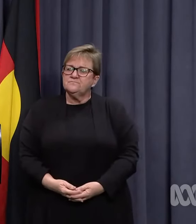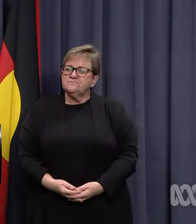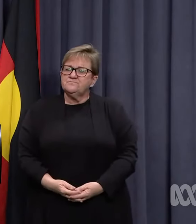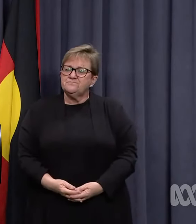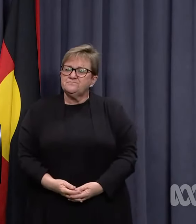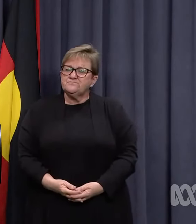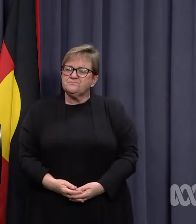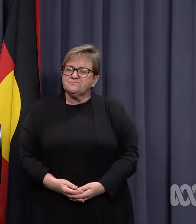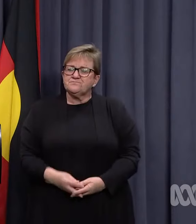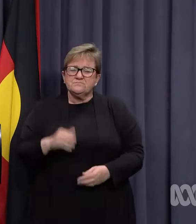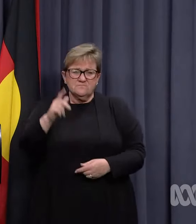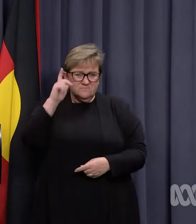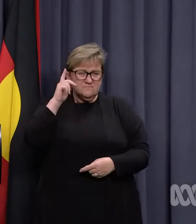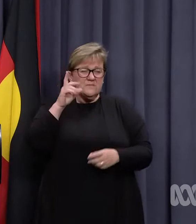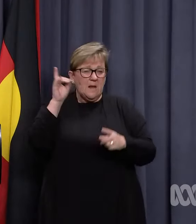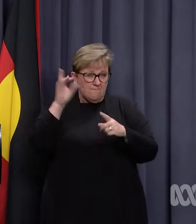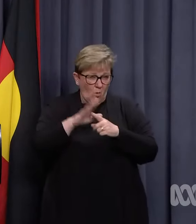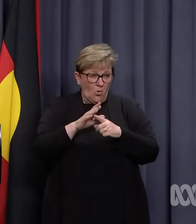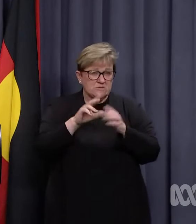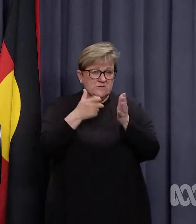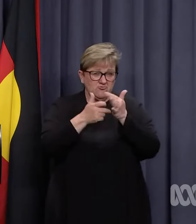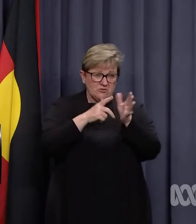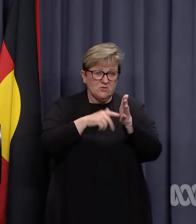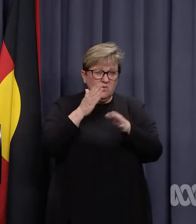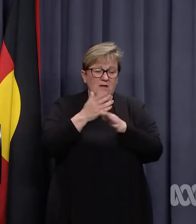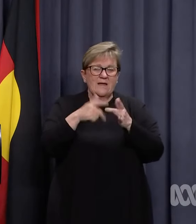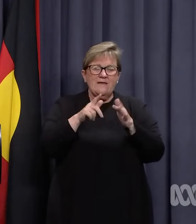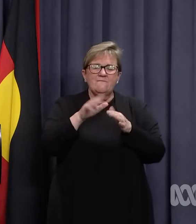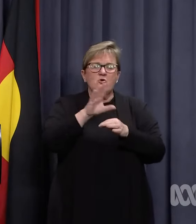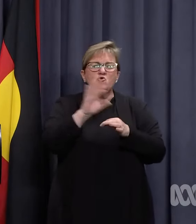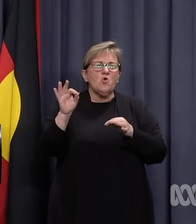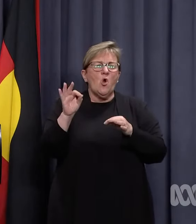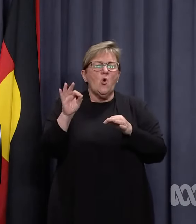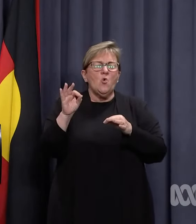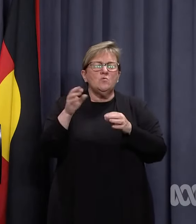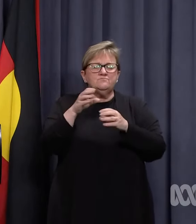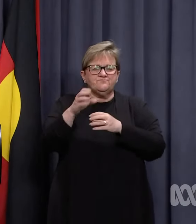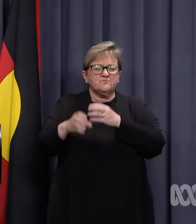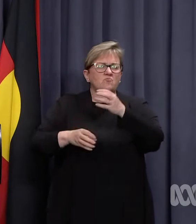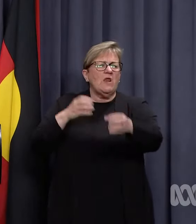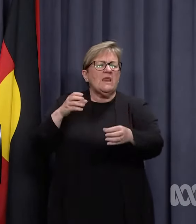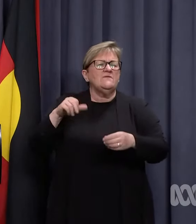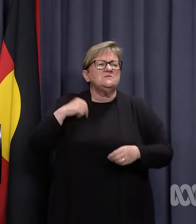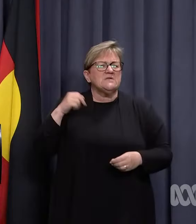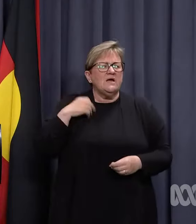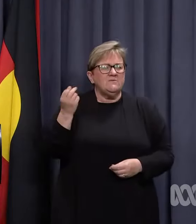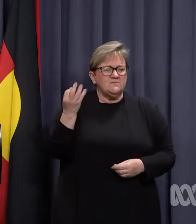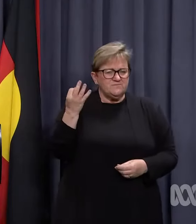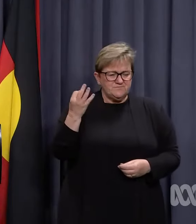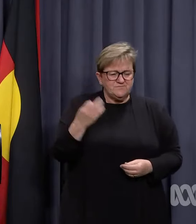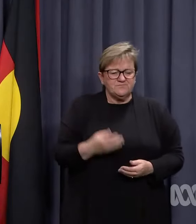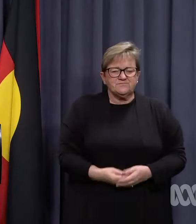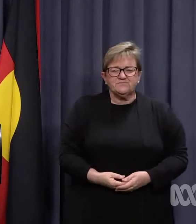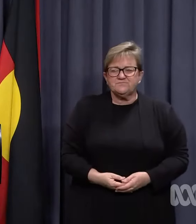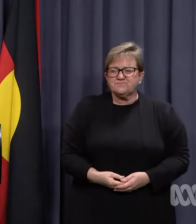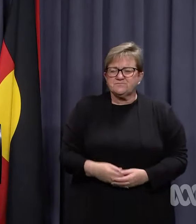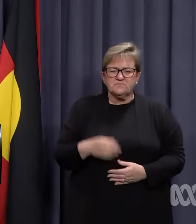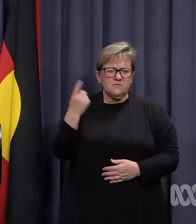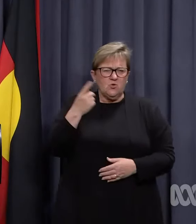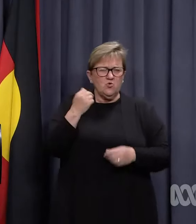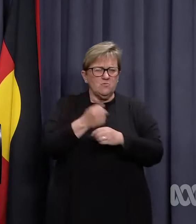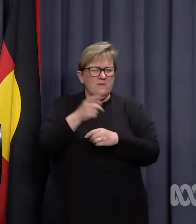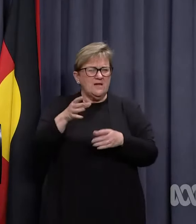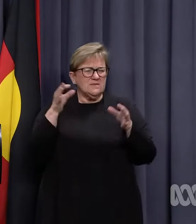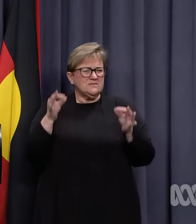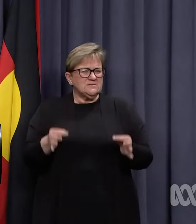they'll be deemed as critical workers if there's no relief teachers or other staff who can fill their position. Who makes